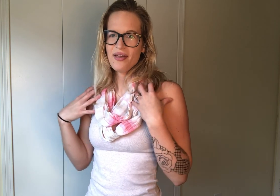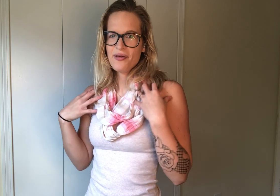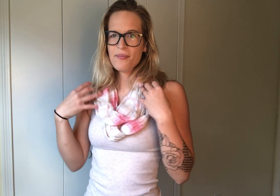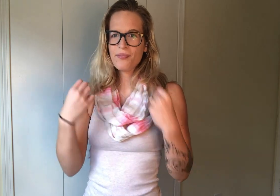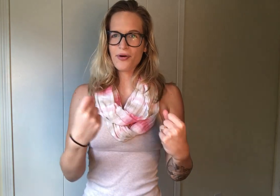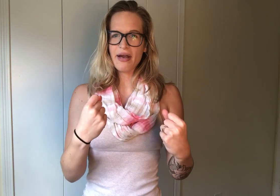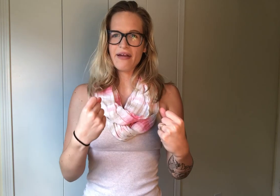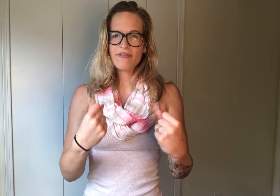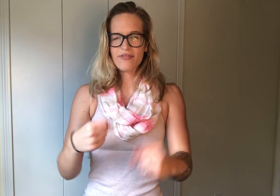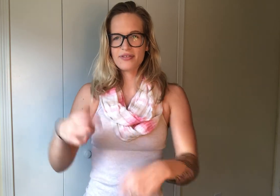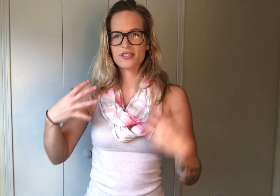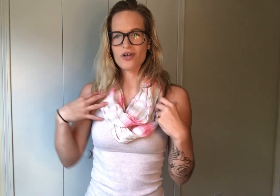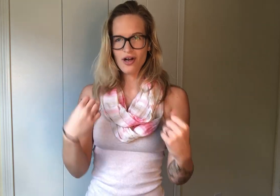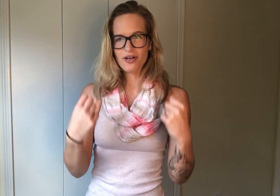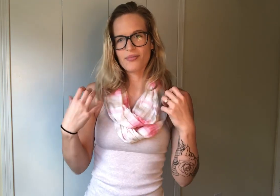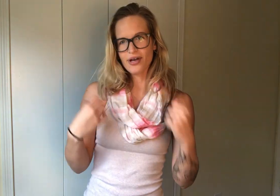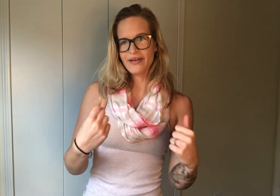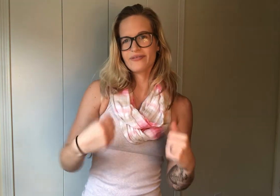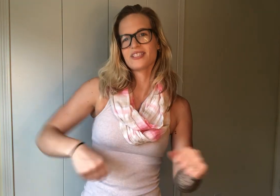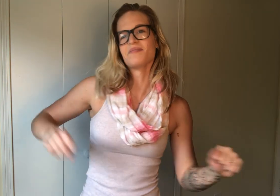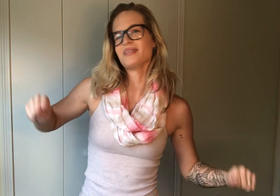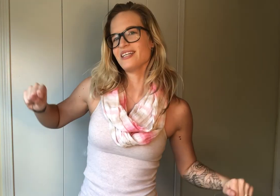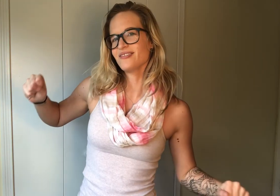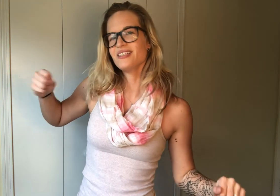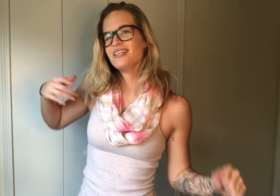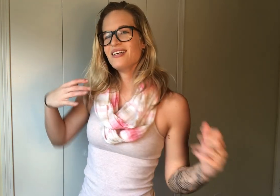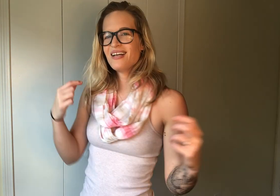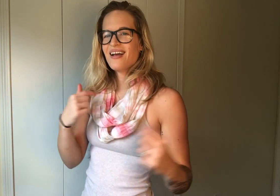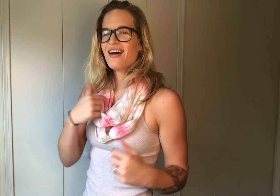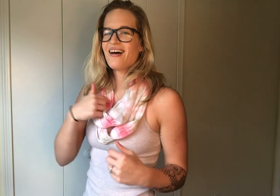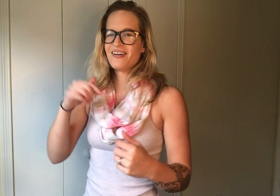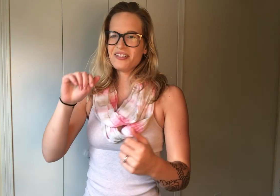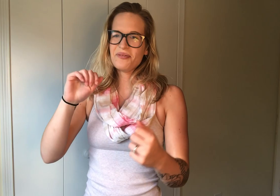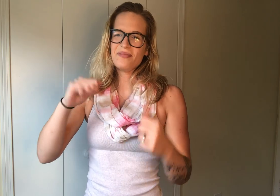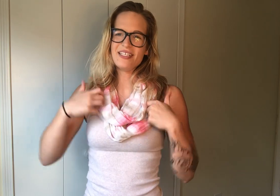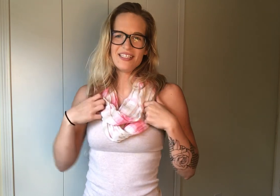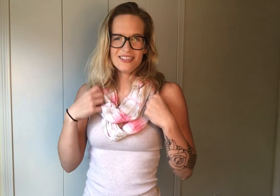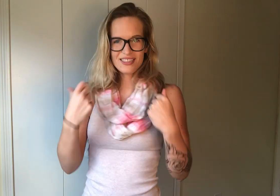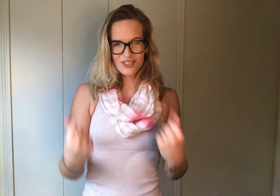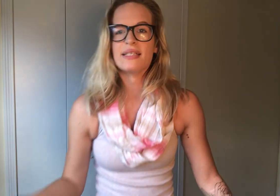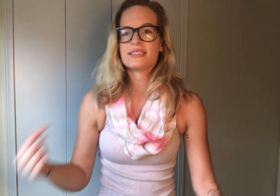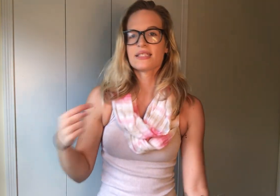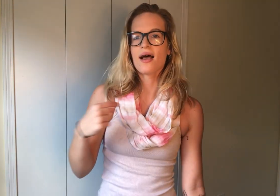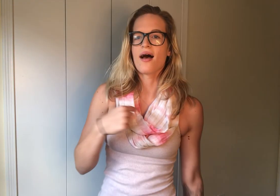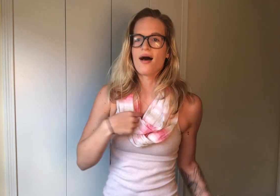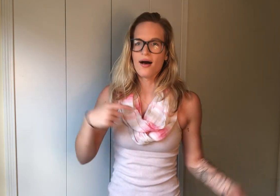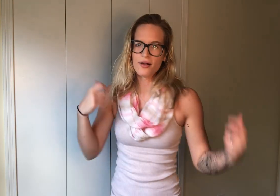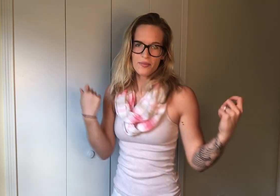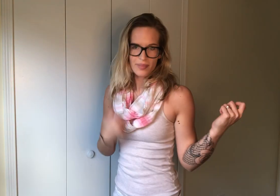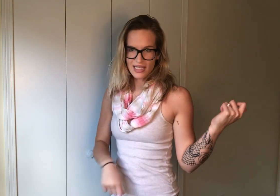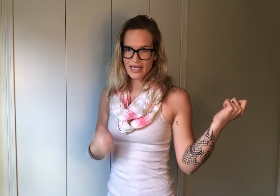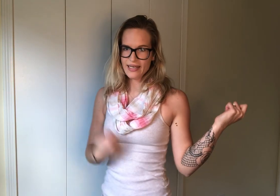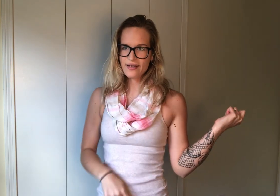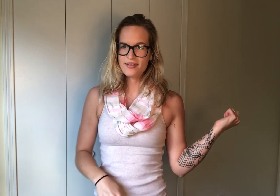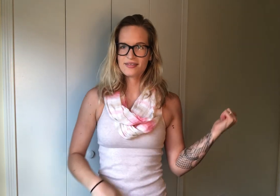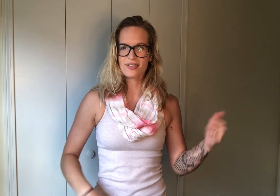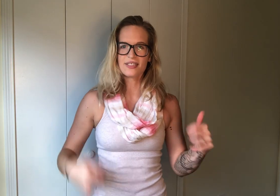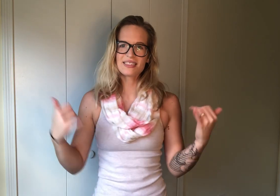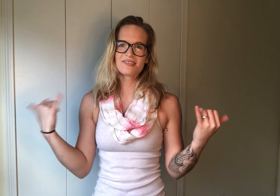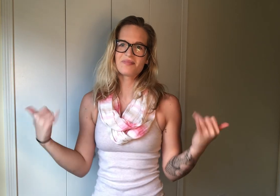brave, strong, brave, same thing, I'll be, I'll play, so this is